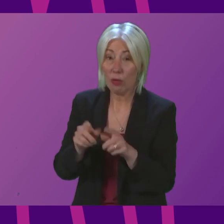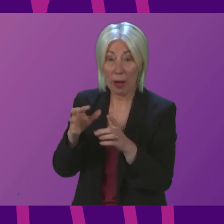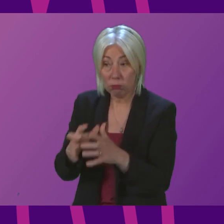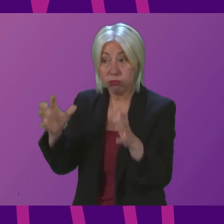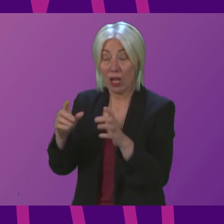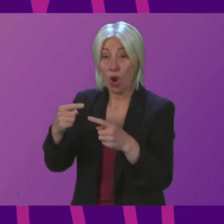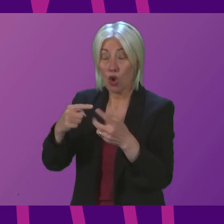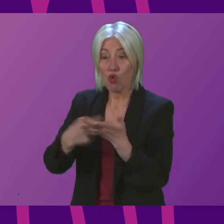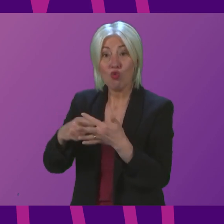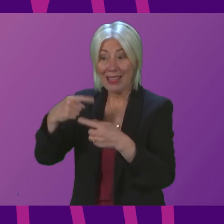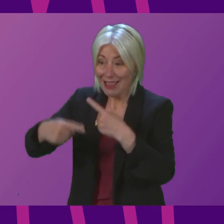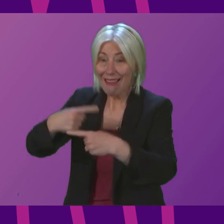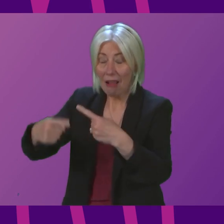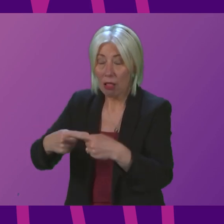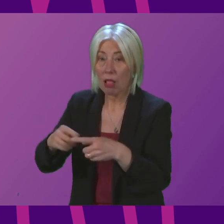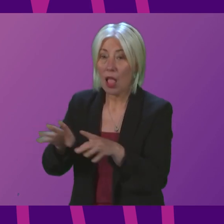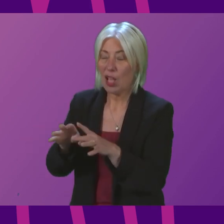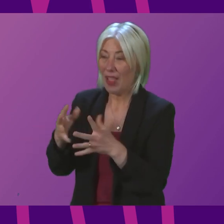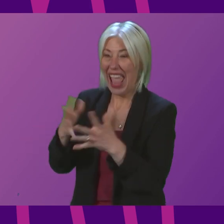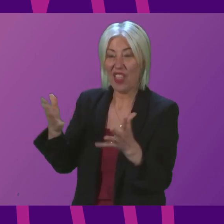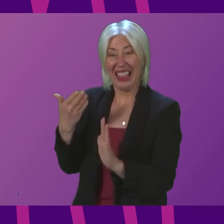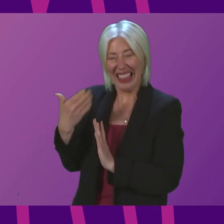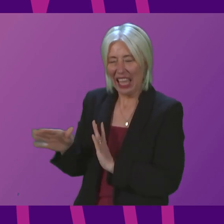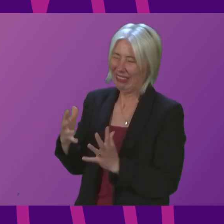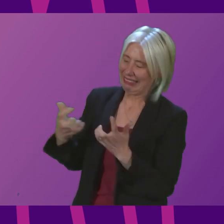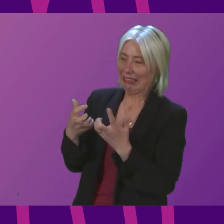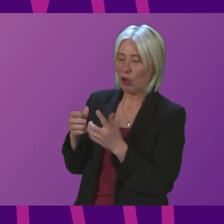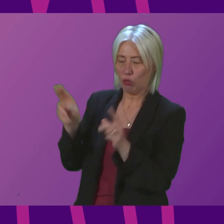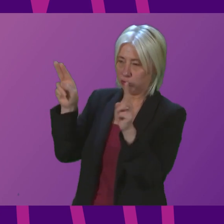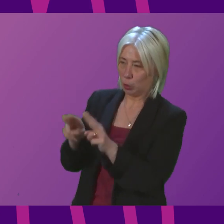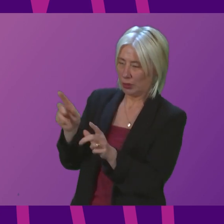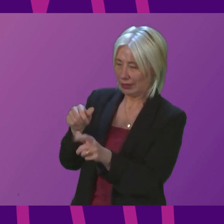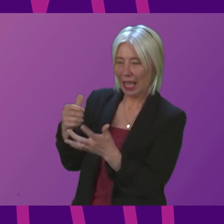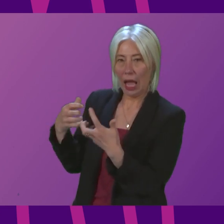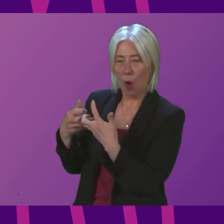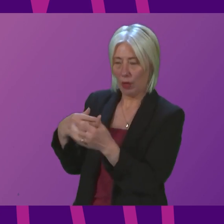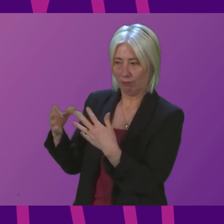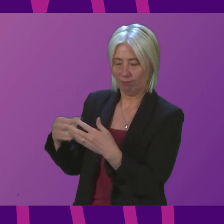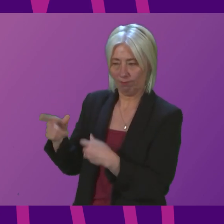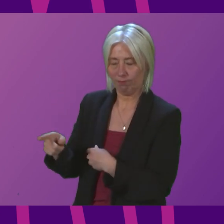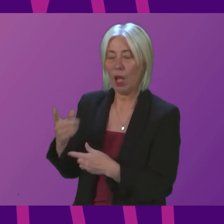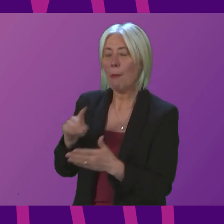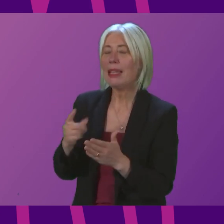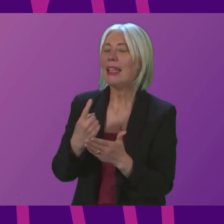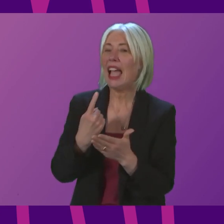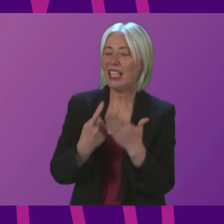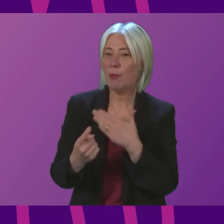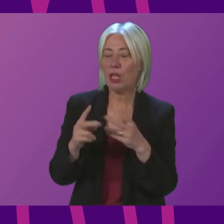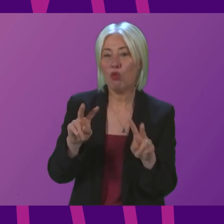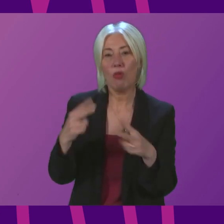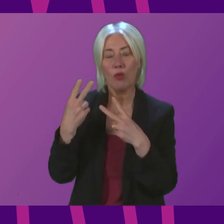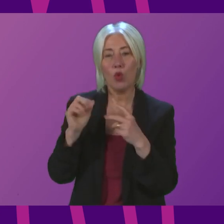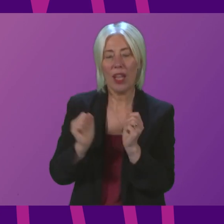and minimise the impact of treating any remaining residual waste. We recently published an independent review of the role of incineration in